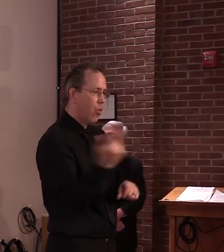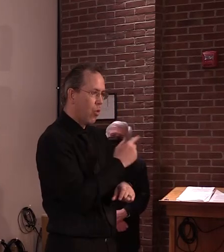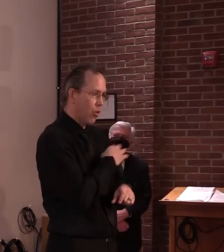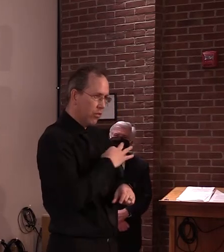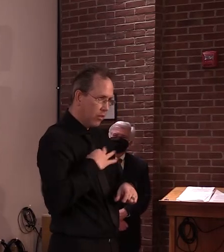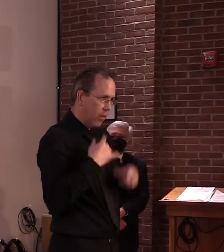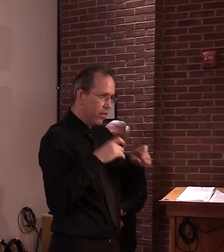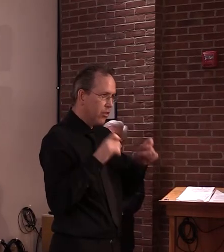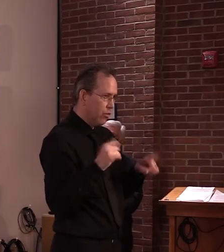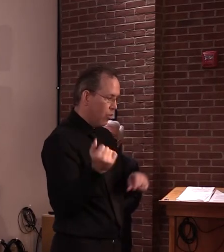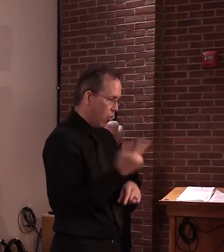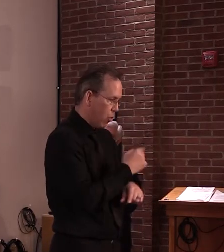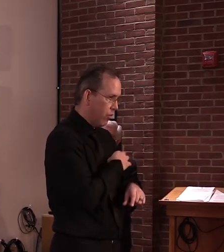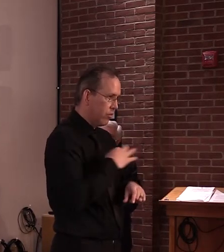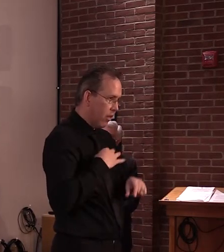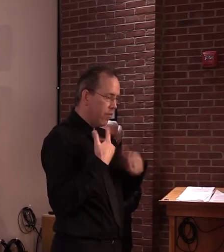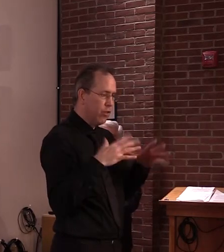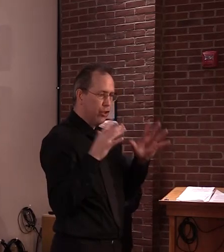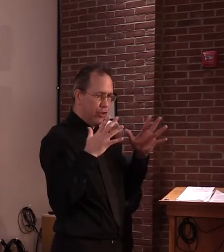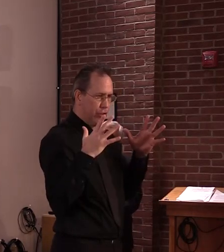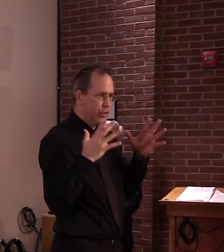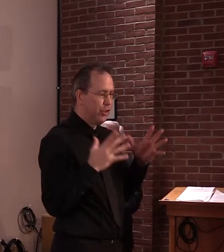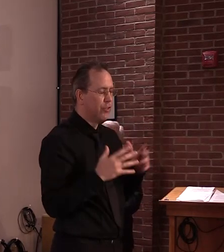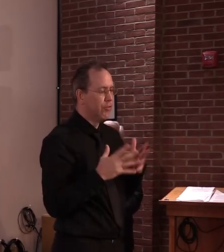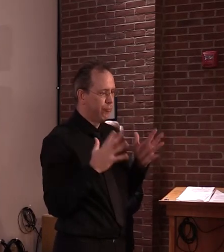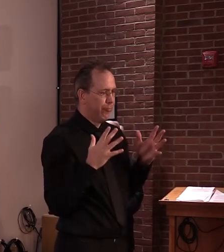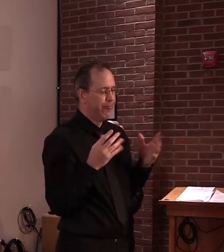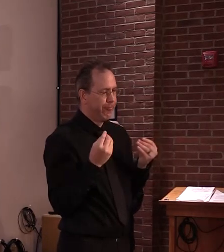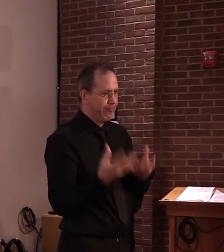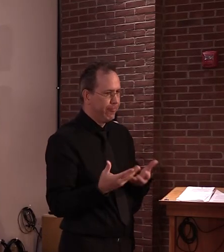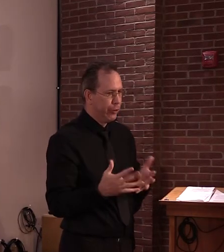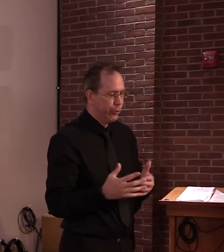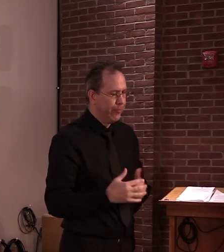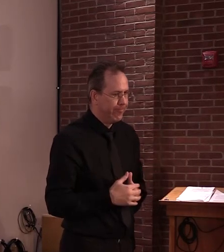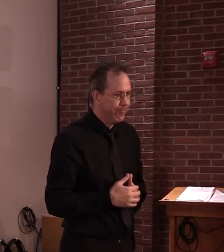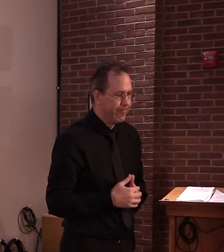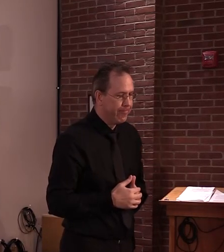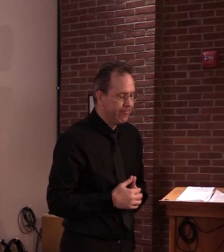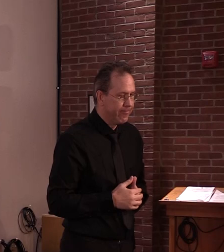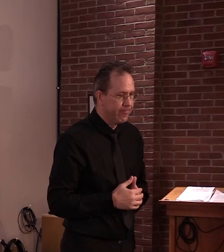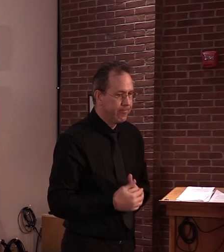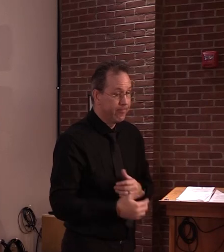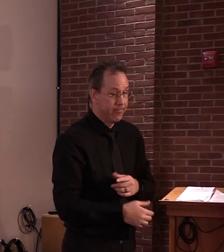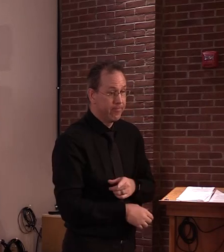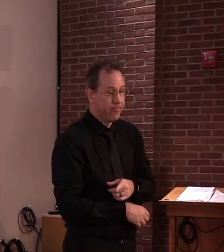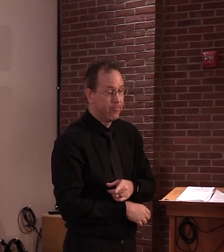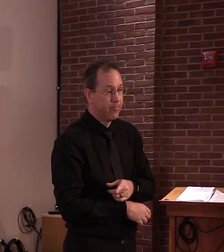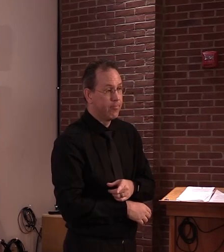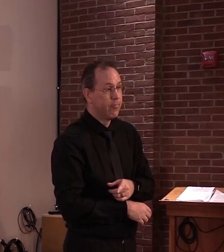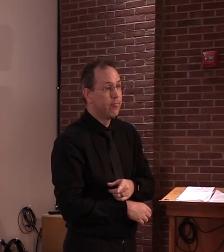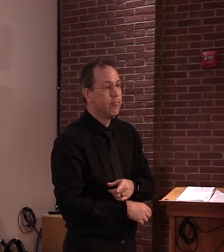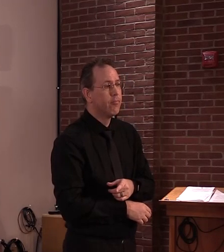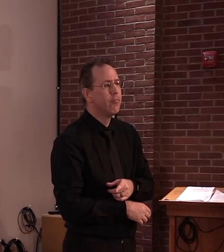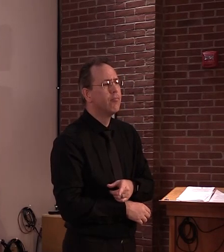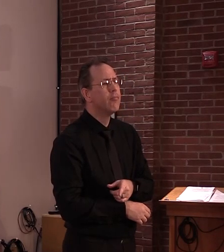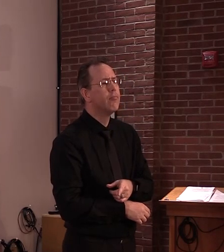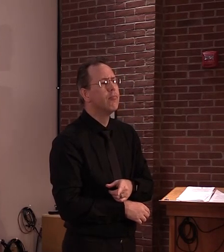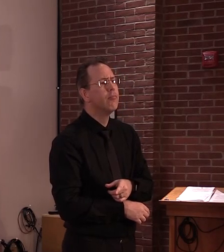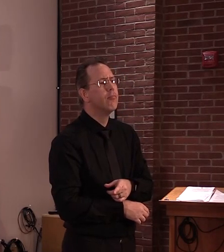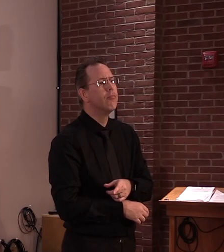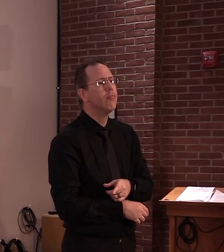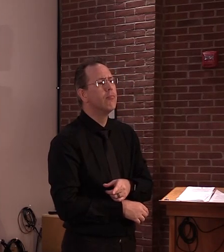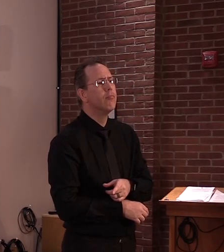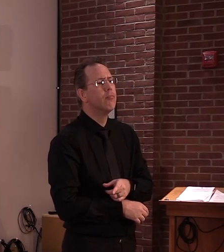And all of them have been tested? Correct. And I think you mentioned earlier, Dr. Levine, that you